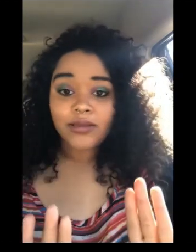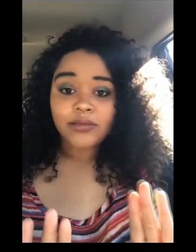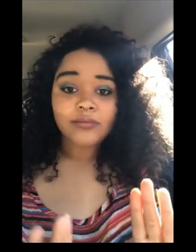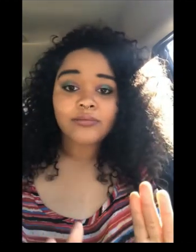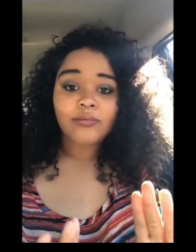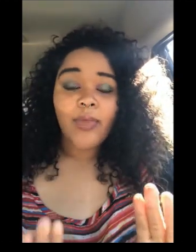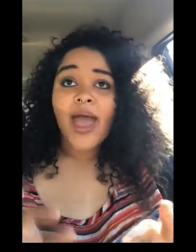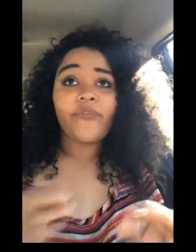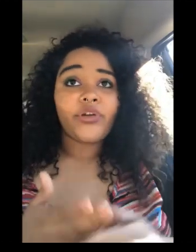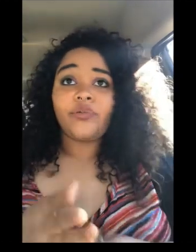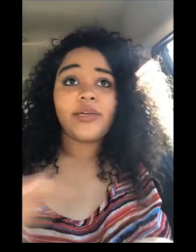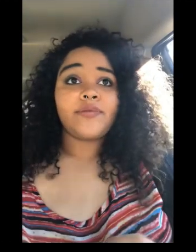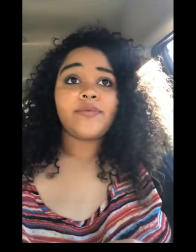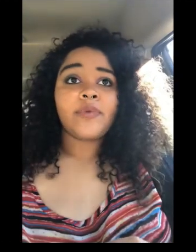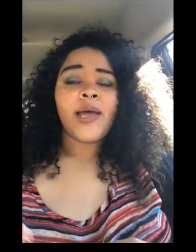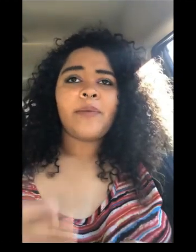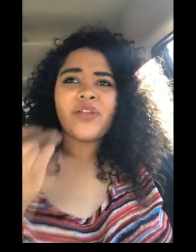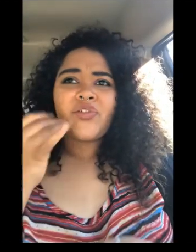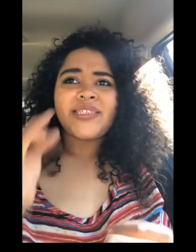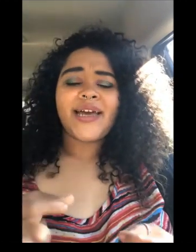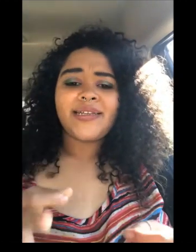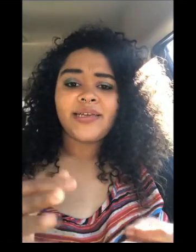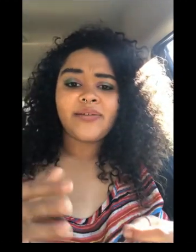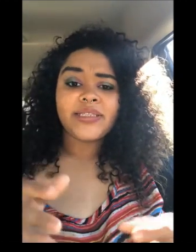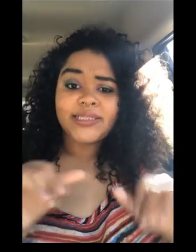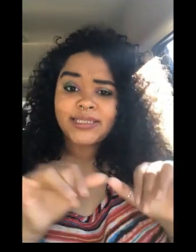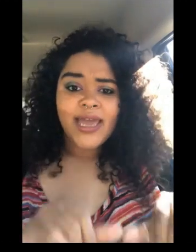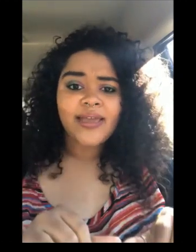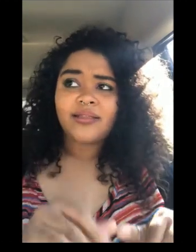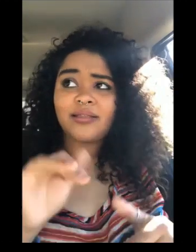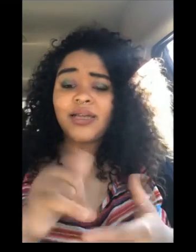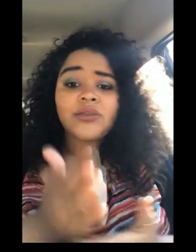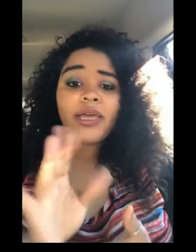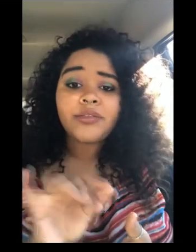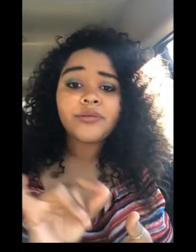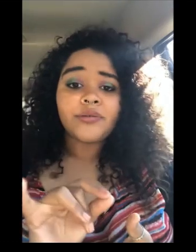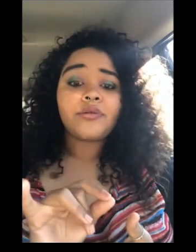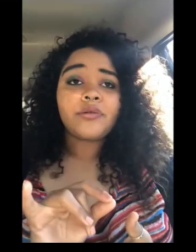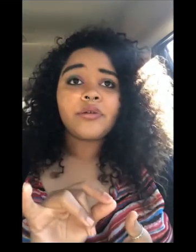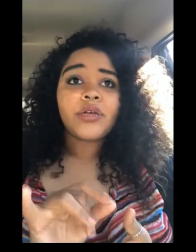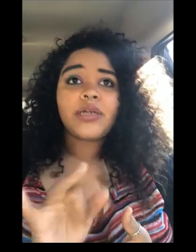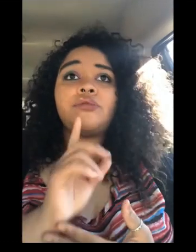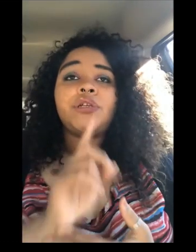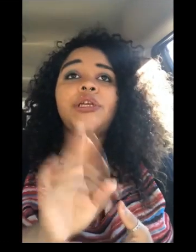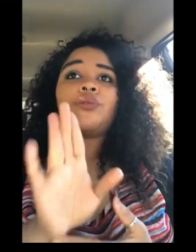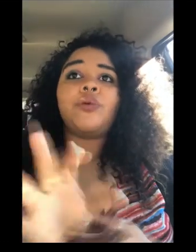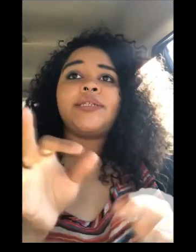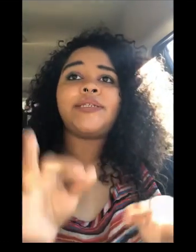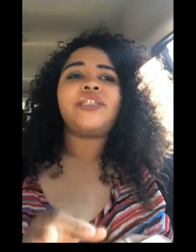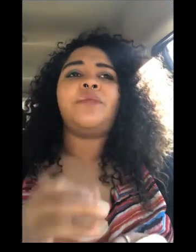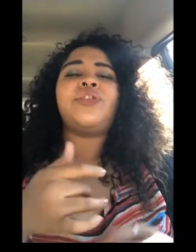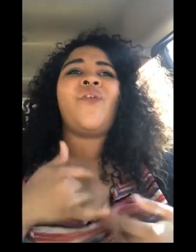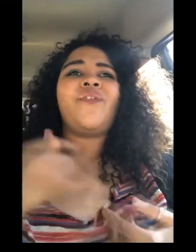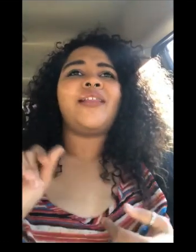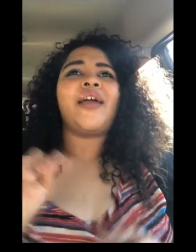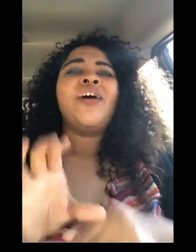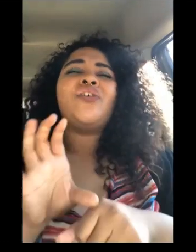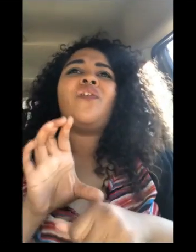after you leave but if you decide to leave to stay that's okay too it's really it's your decision but don't feel like you're